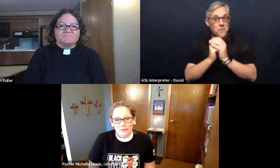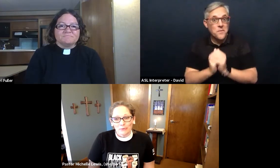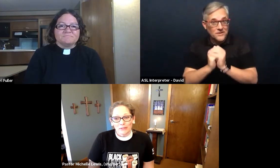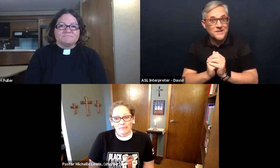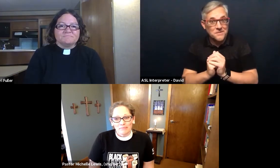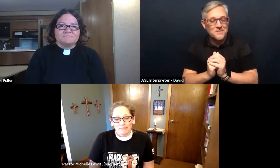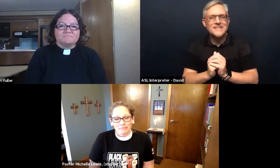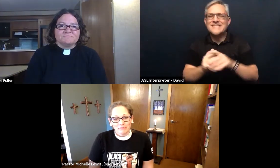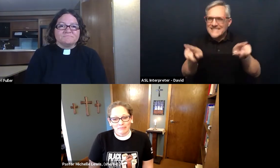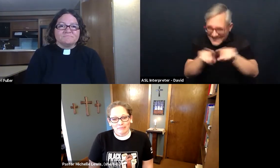the world